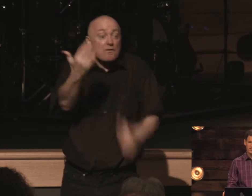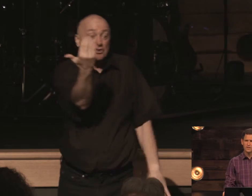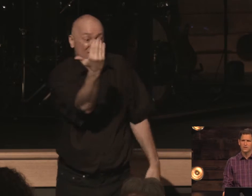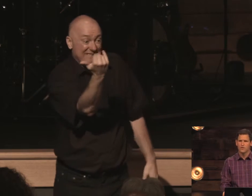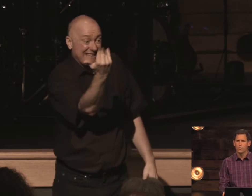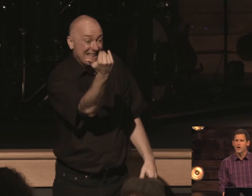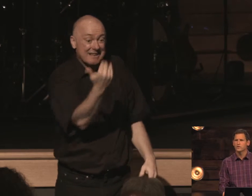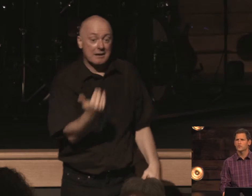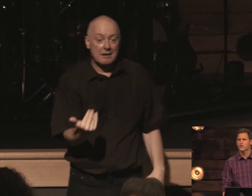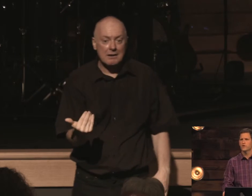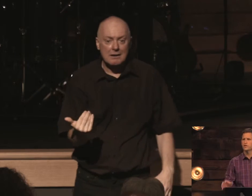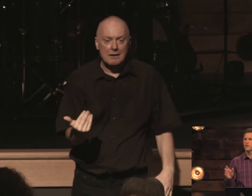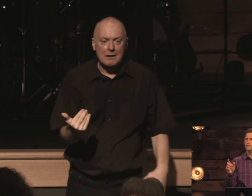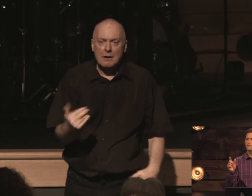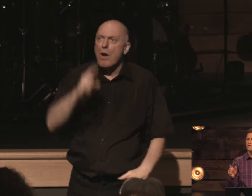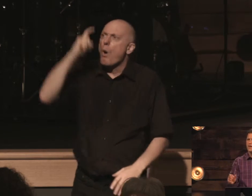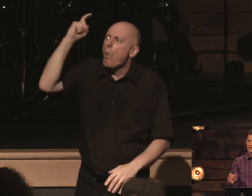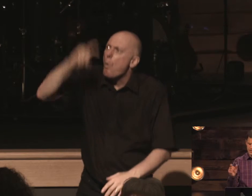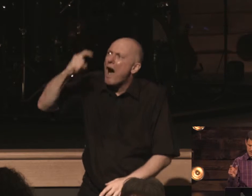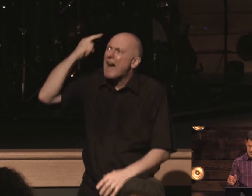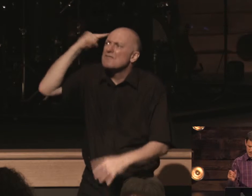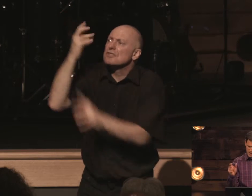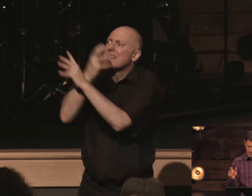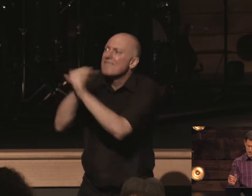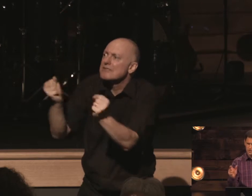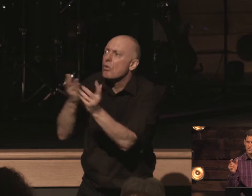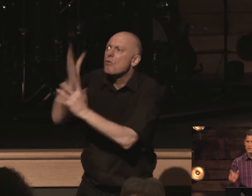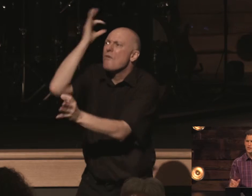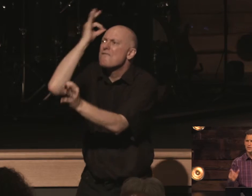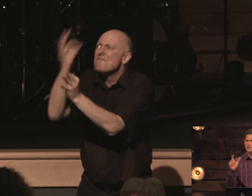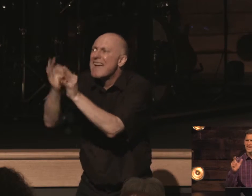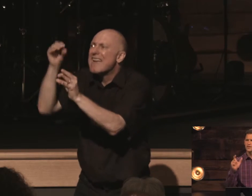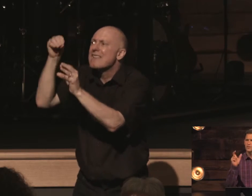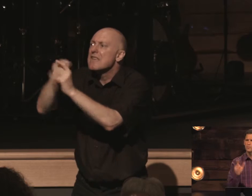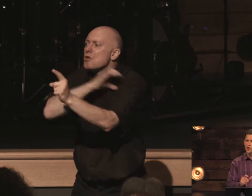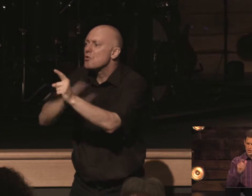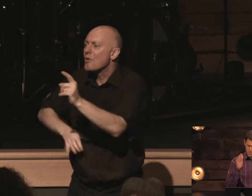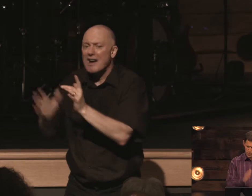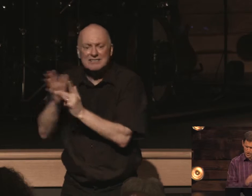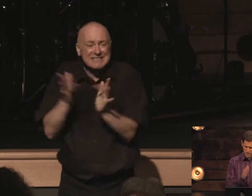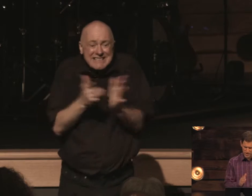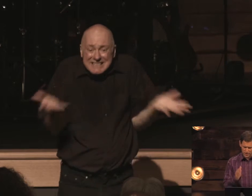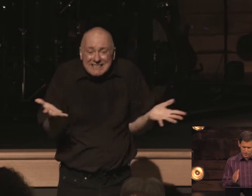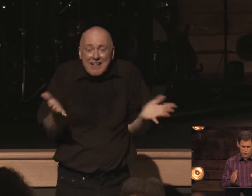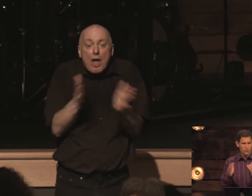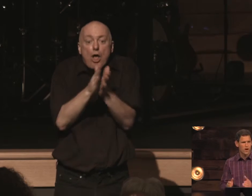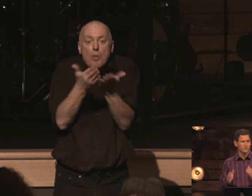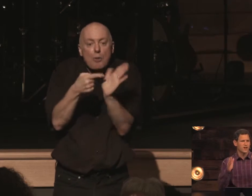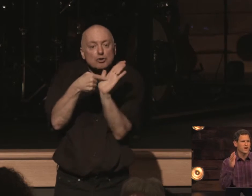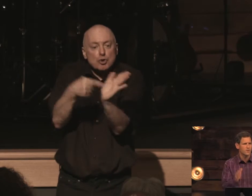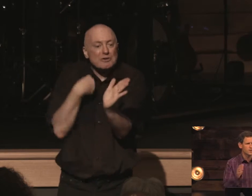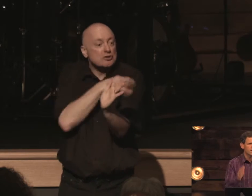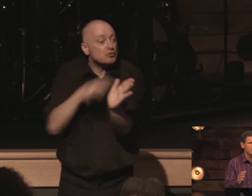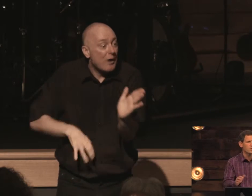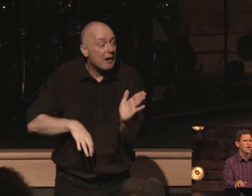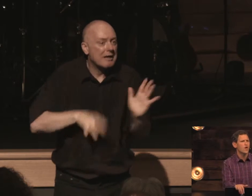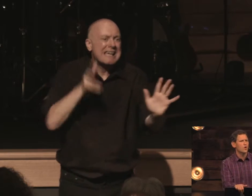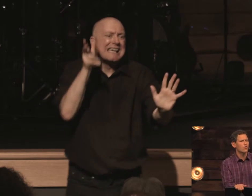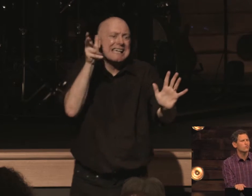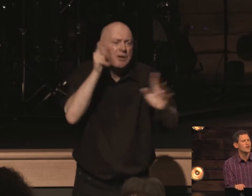wise for salvation through faith in christ jesus it's the book that points us to christ hear me hear me hear me we don't read